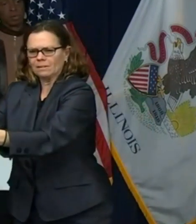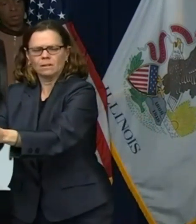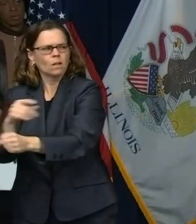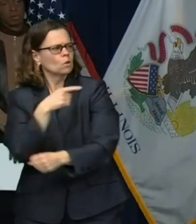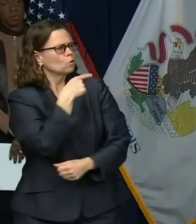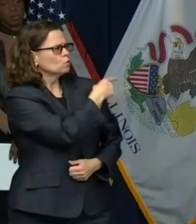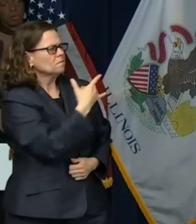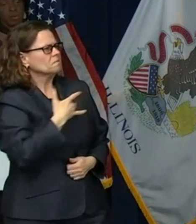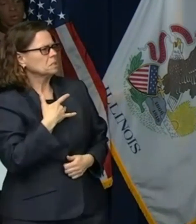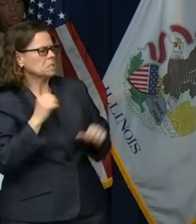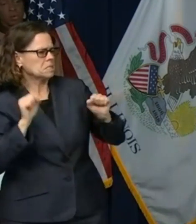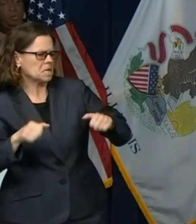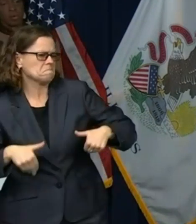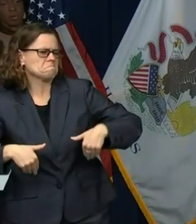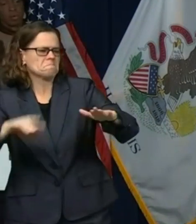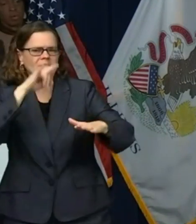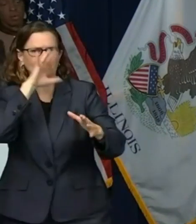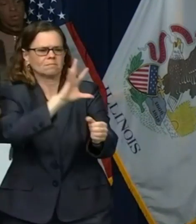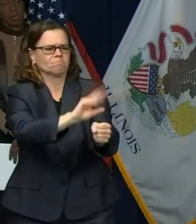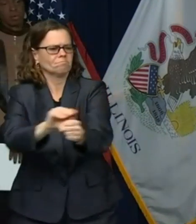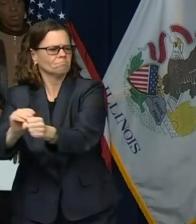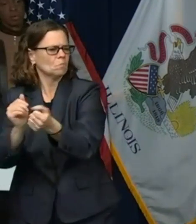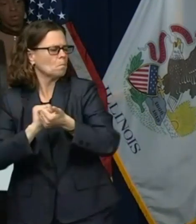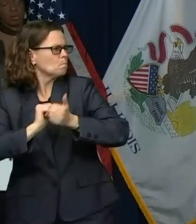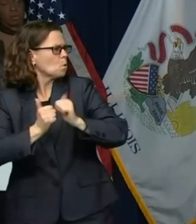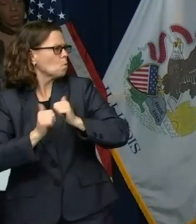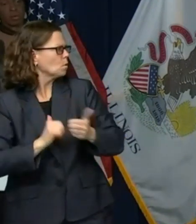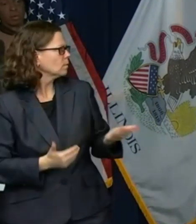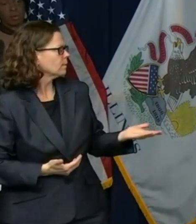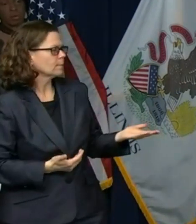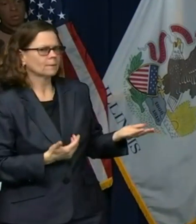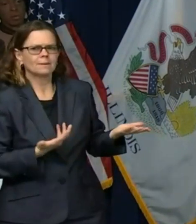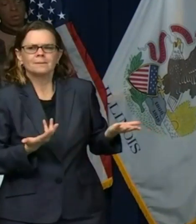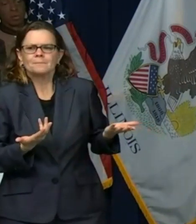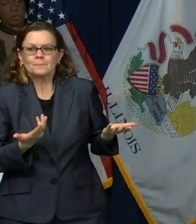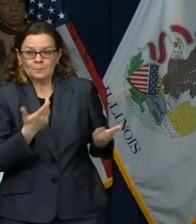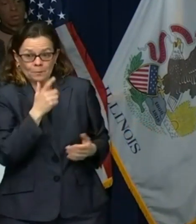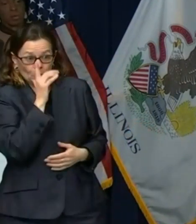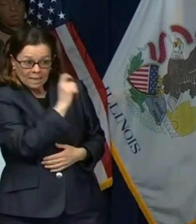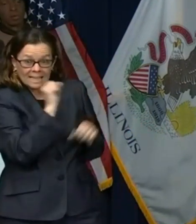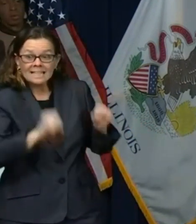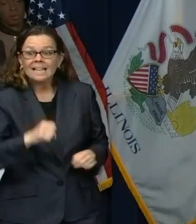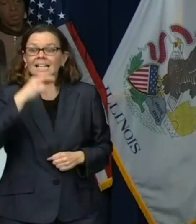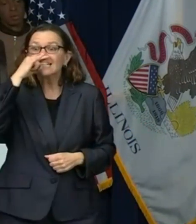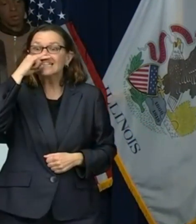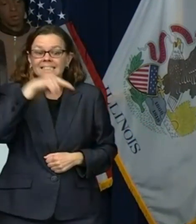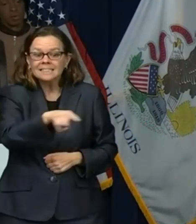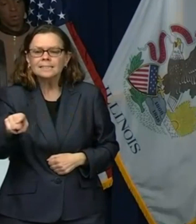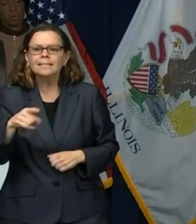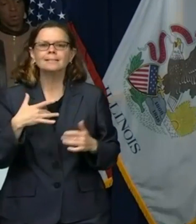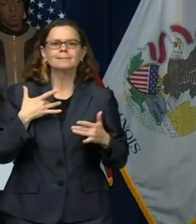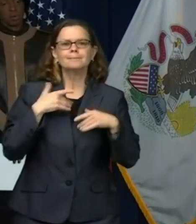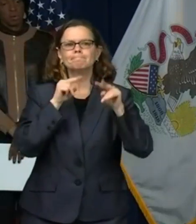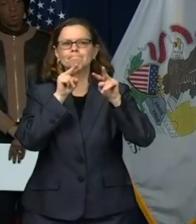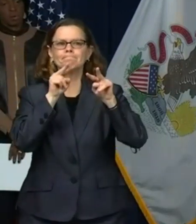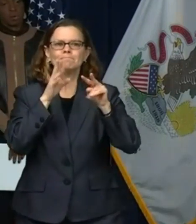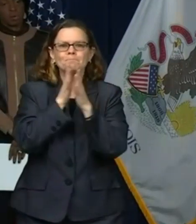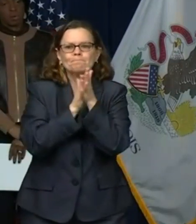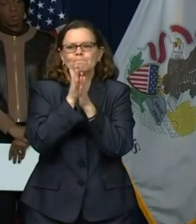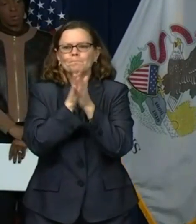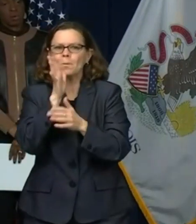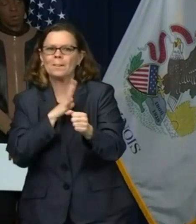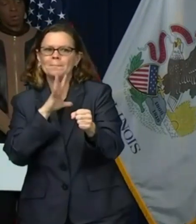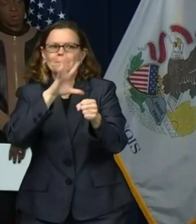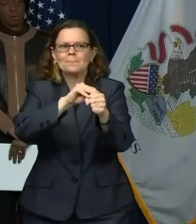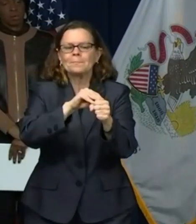I mean, can kids look forward to potentially being involved in even practices at some point and then later games later this